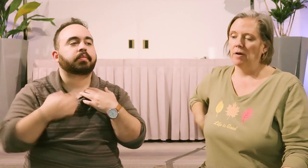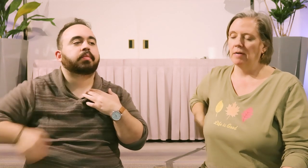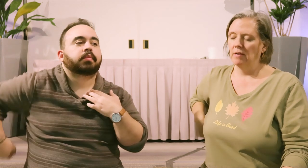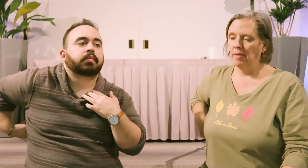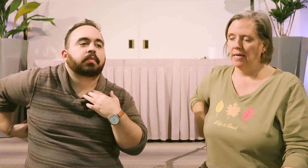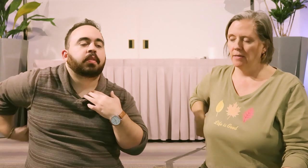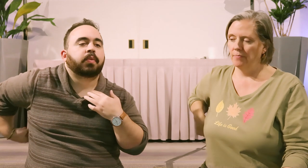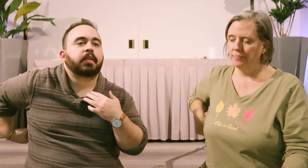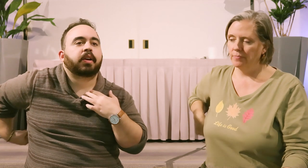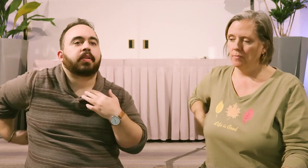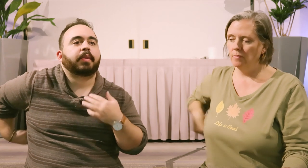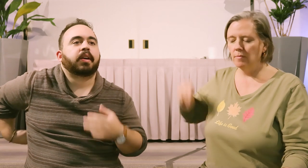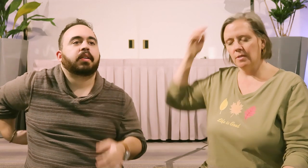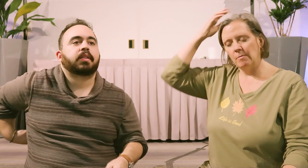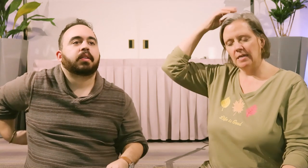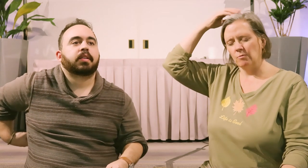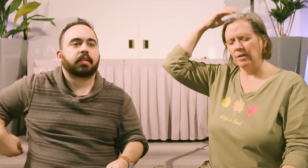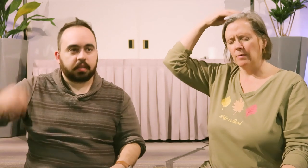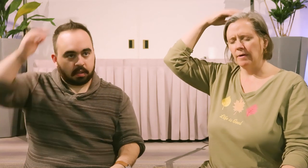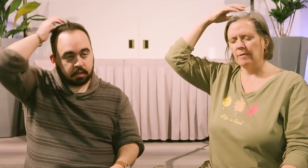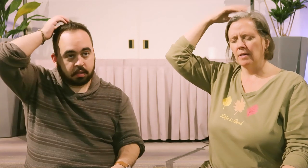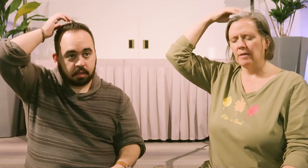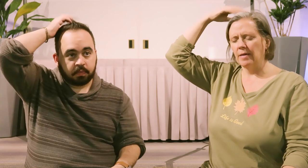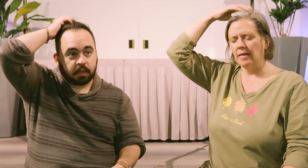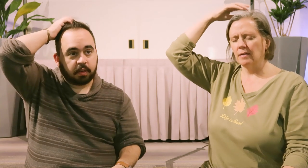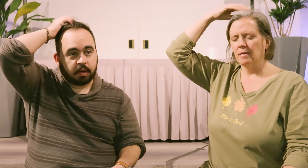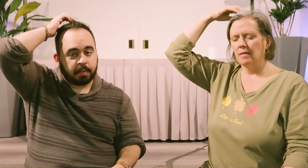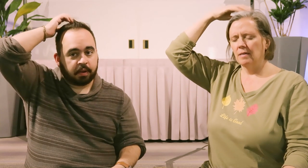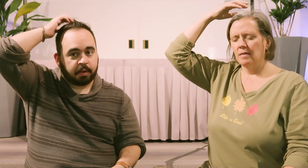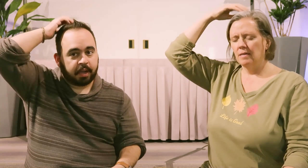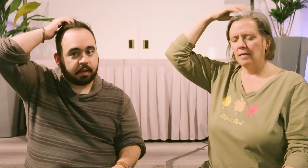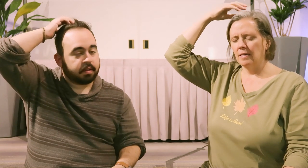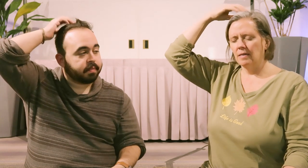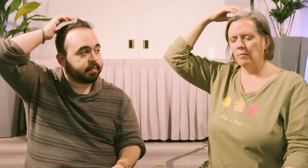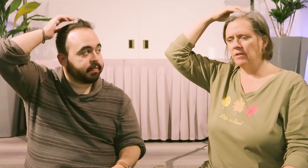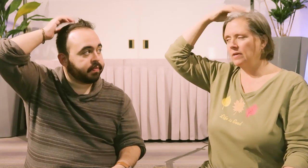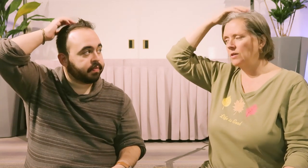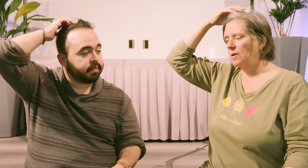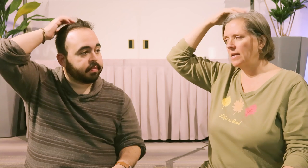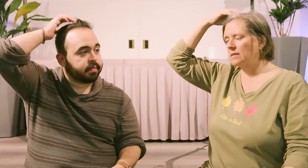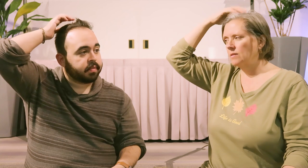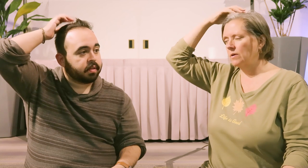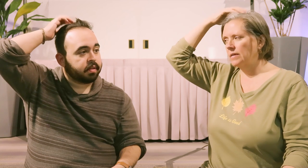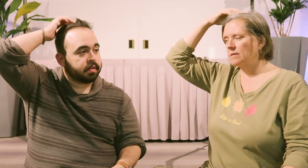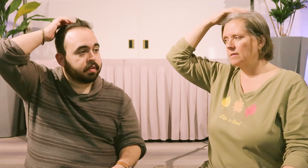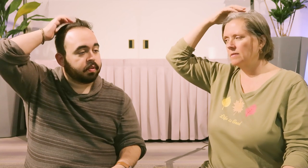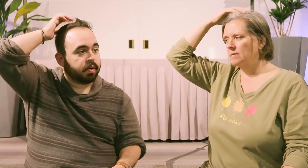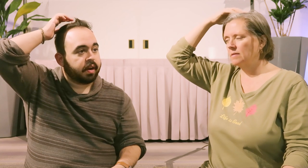worried about going back. I'm worried about going back. Top of the head, I'm really worried about going I'm really worried about going back. Where do you feel in your body, the worry? The worry?